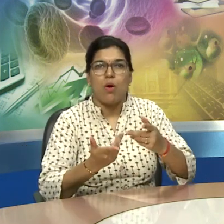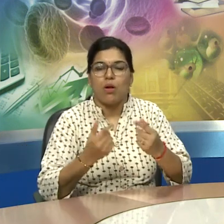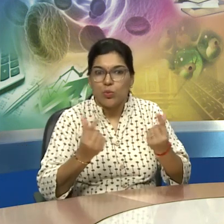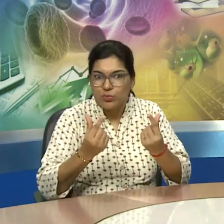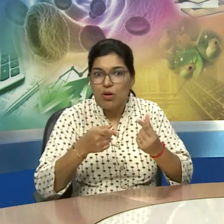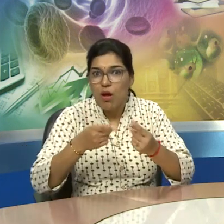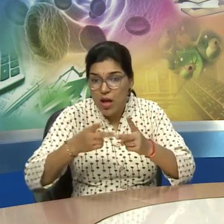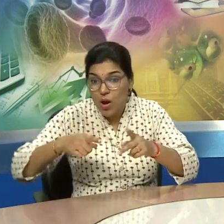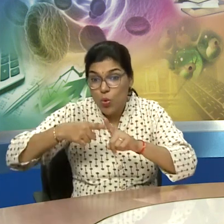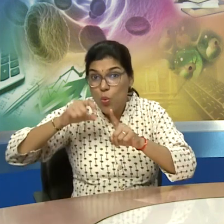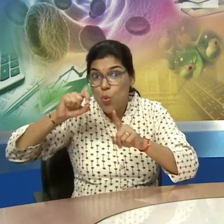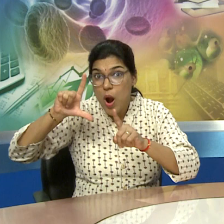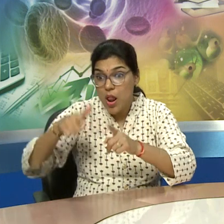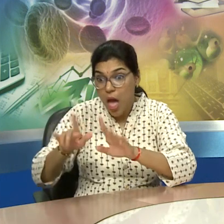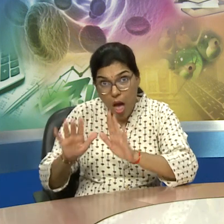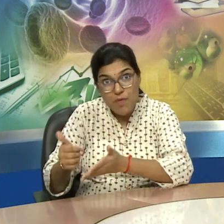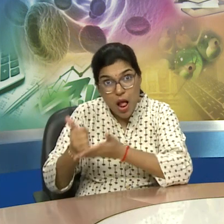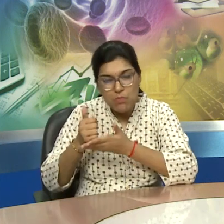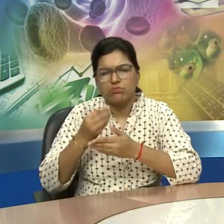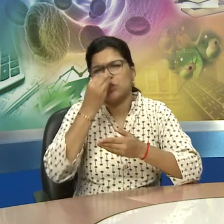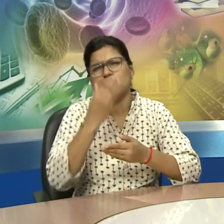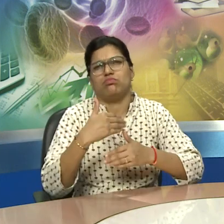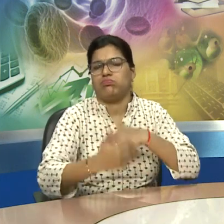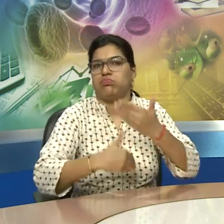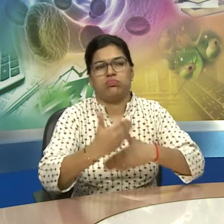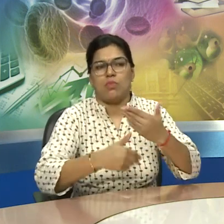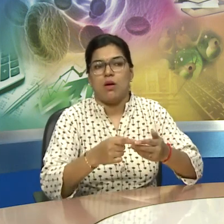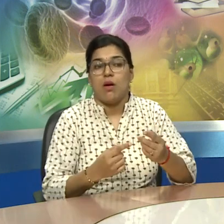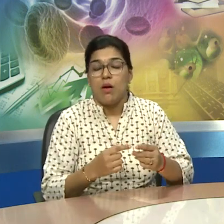that provided crude agricultural implements